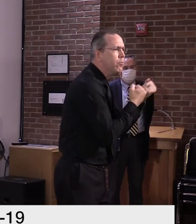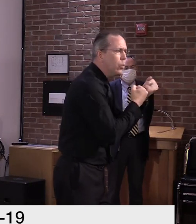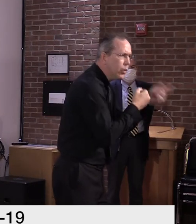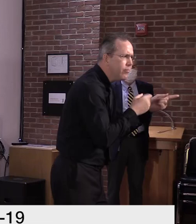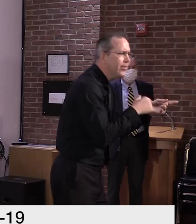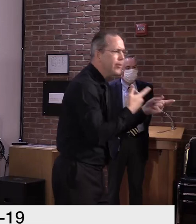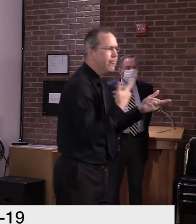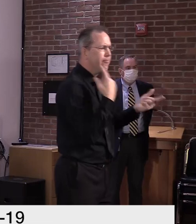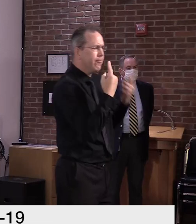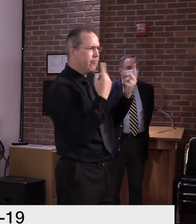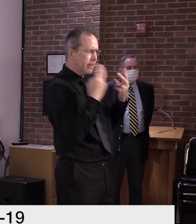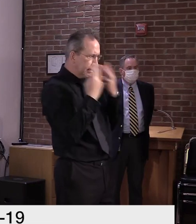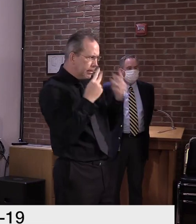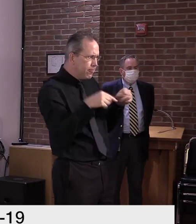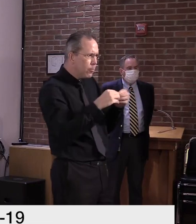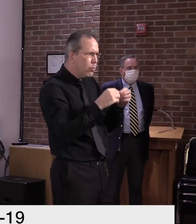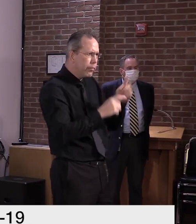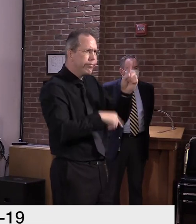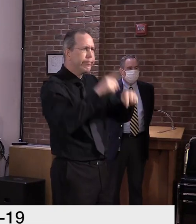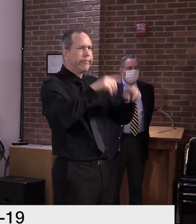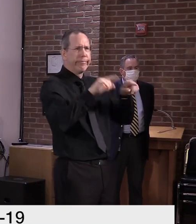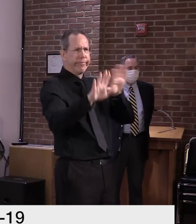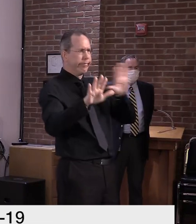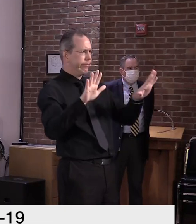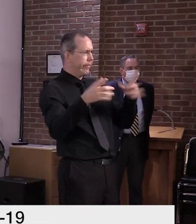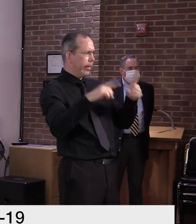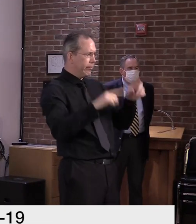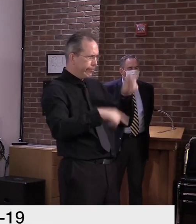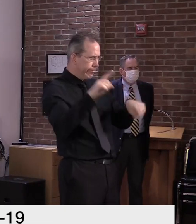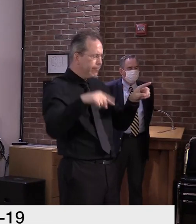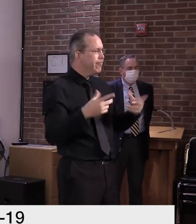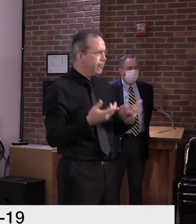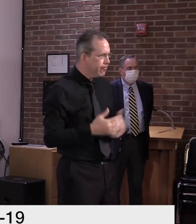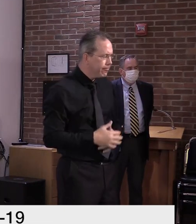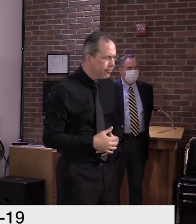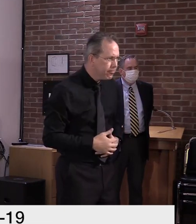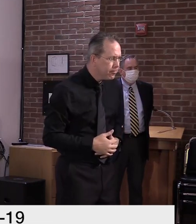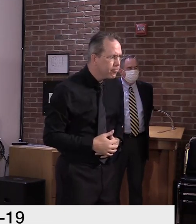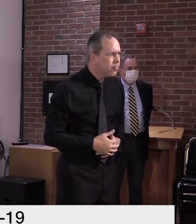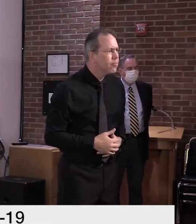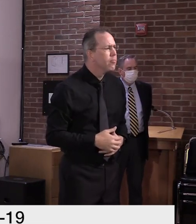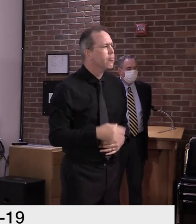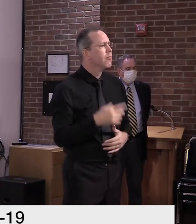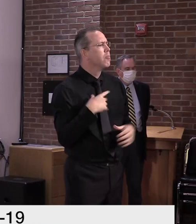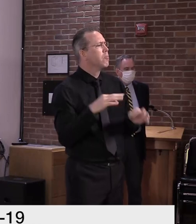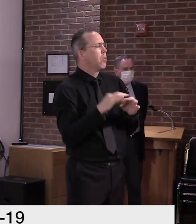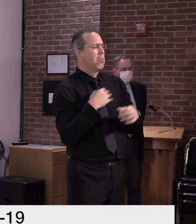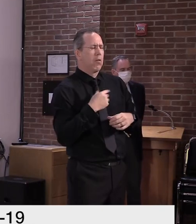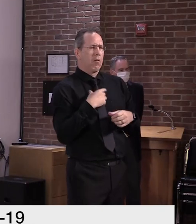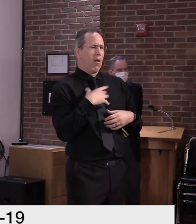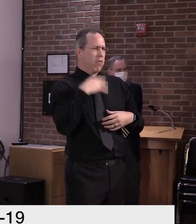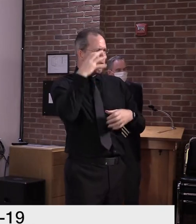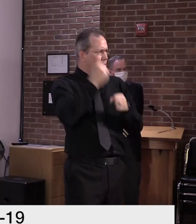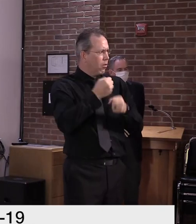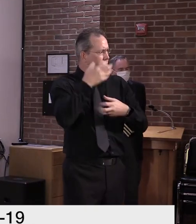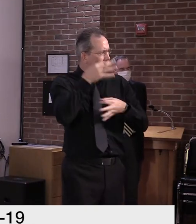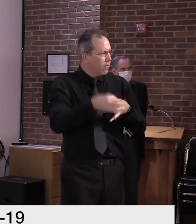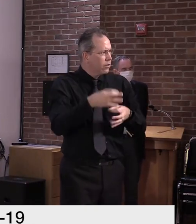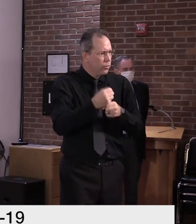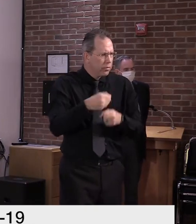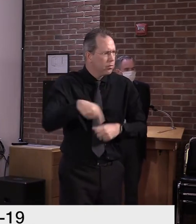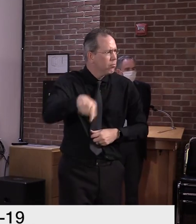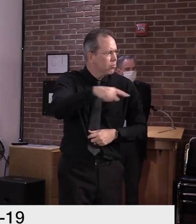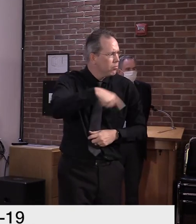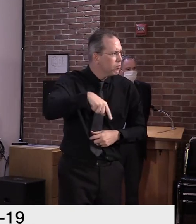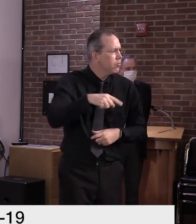make sure that doesn't happen. I have complete confidence in our education system. It's teachers,